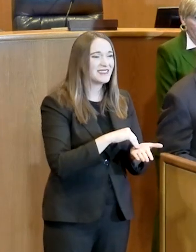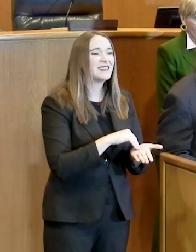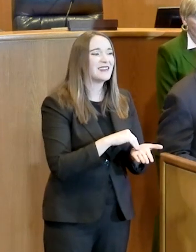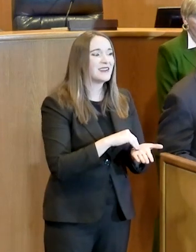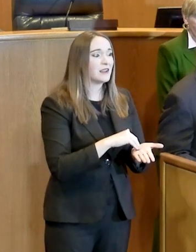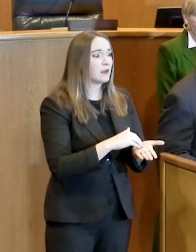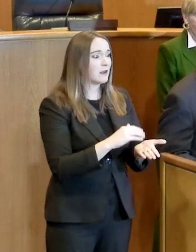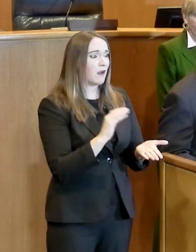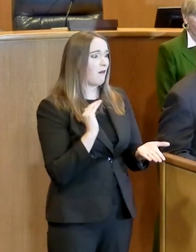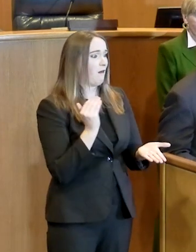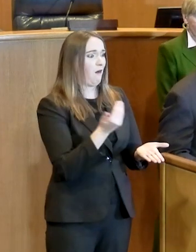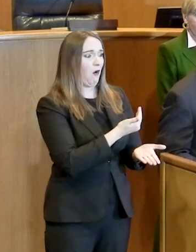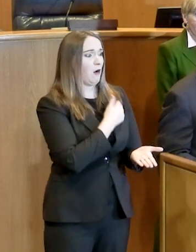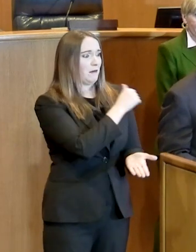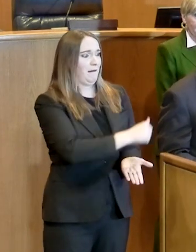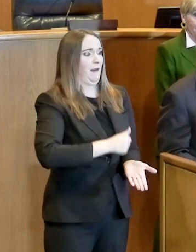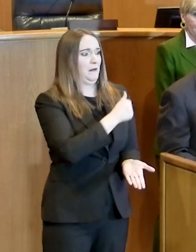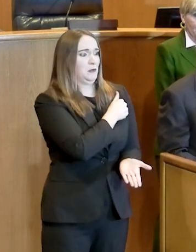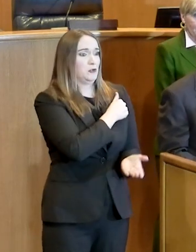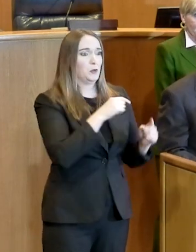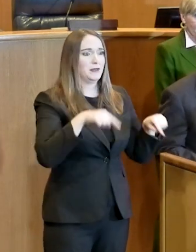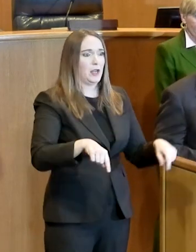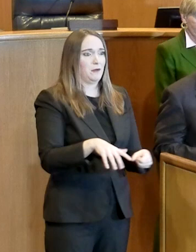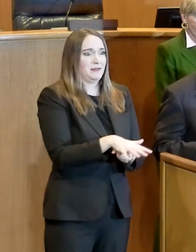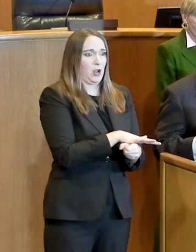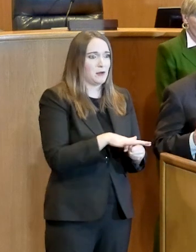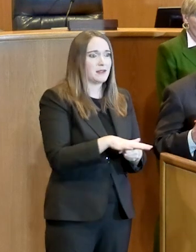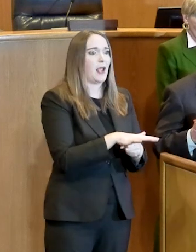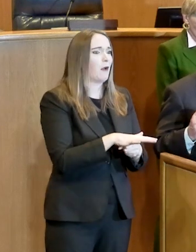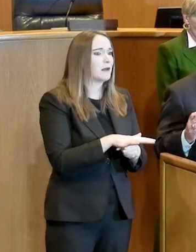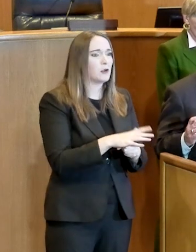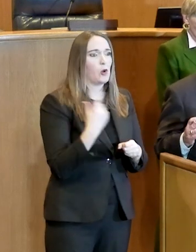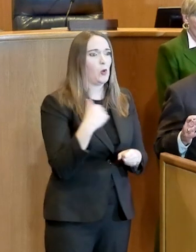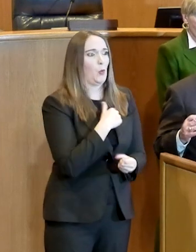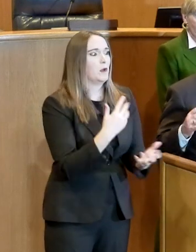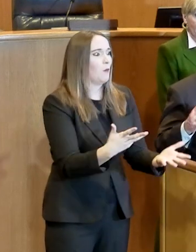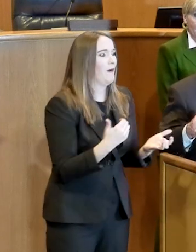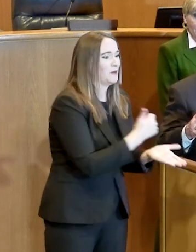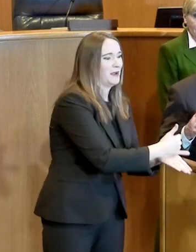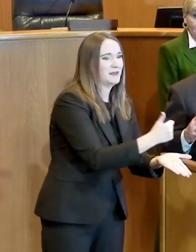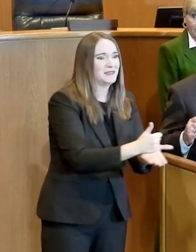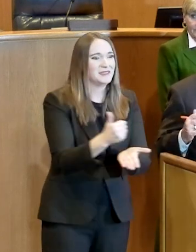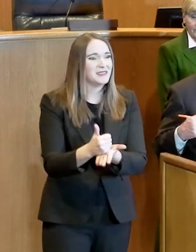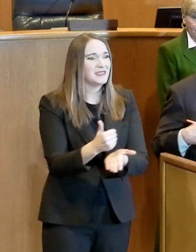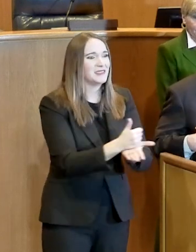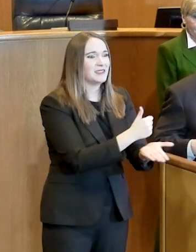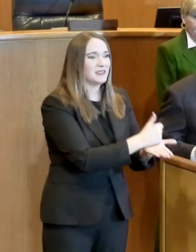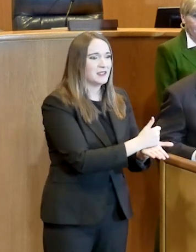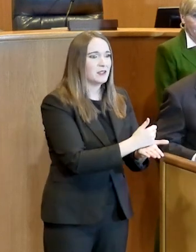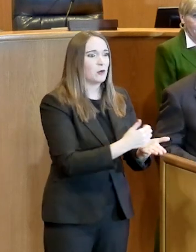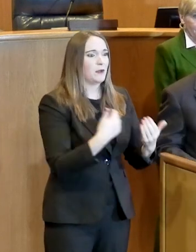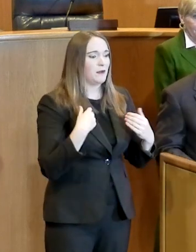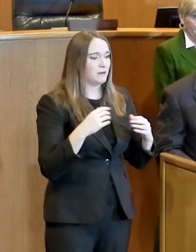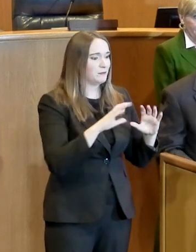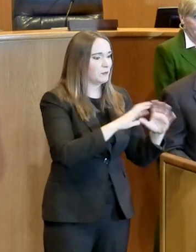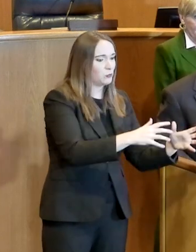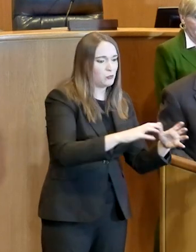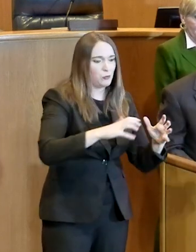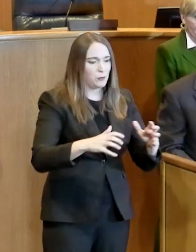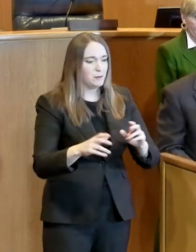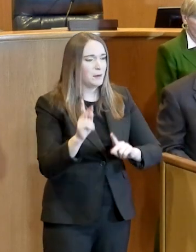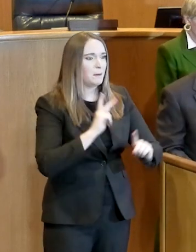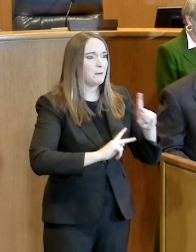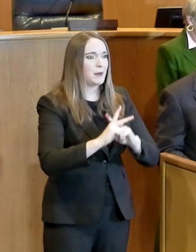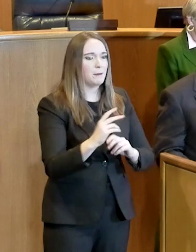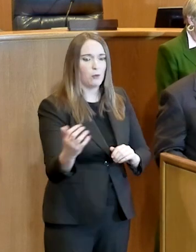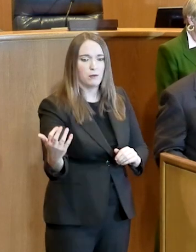spirit of generosity within Tarrant County. We have group meeting every morning where we bring on folks from the various segments